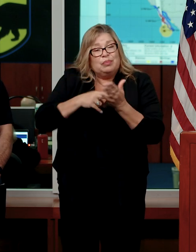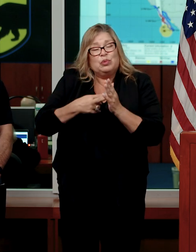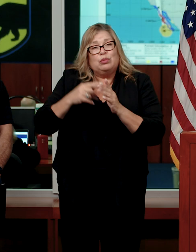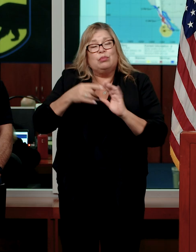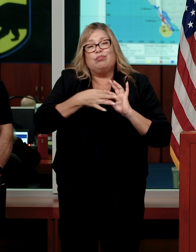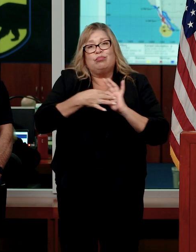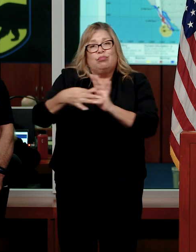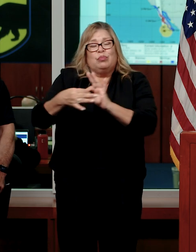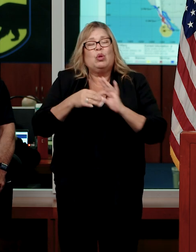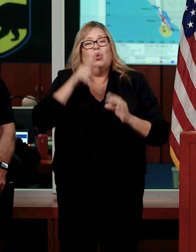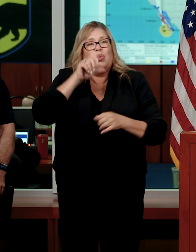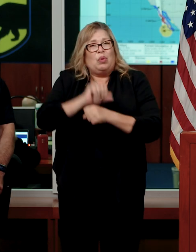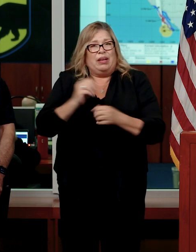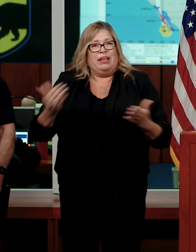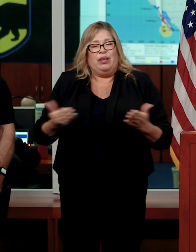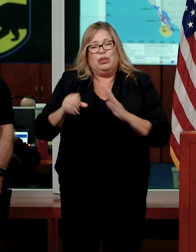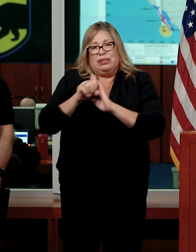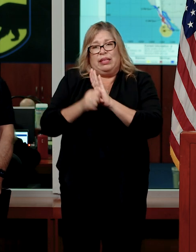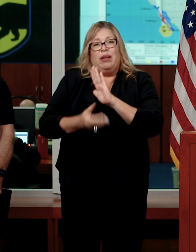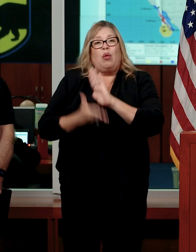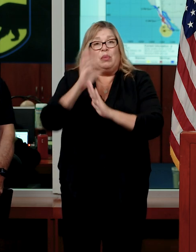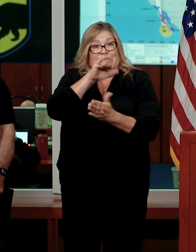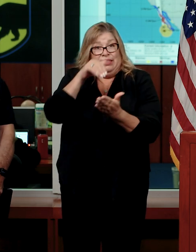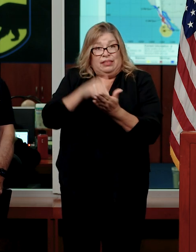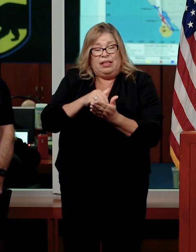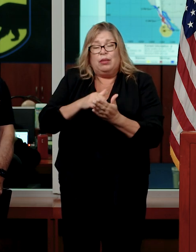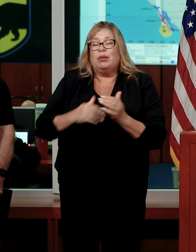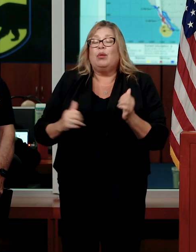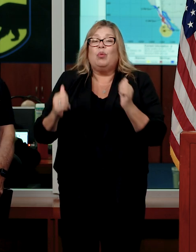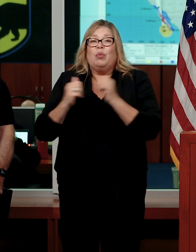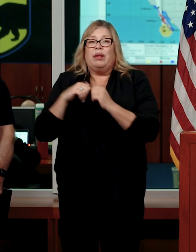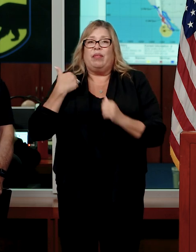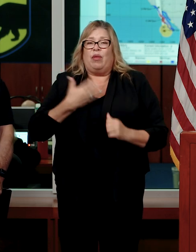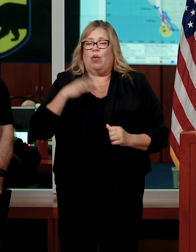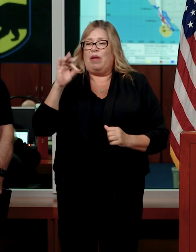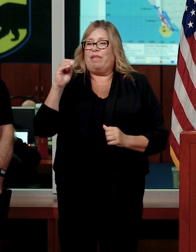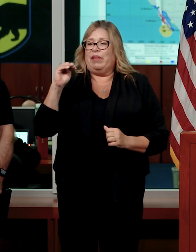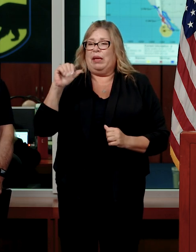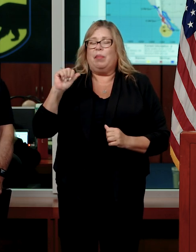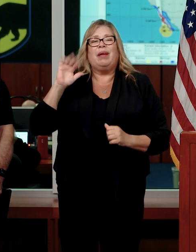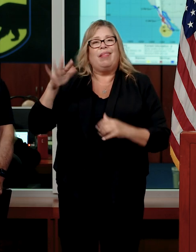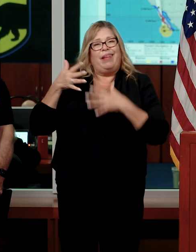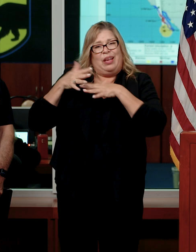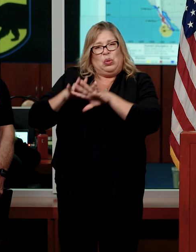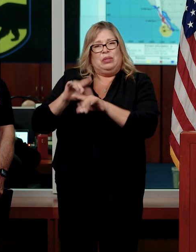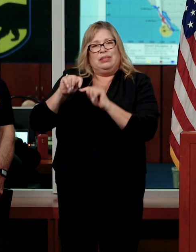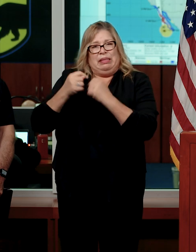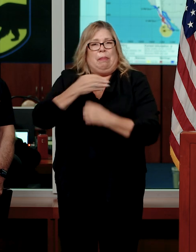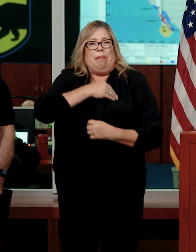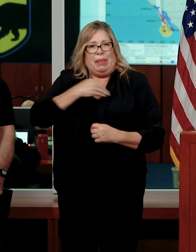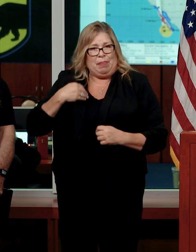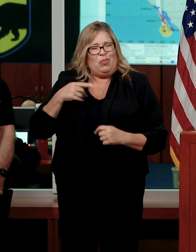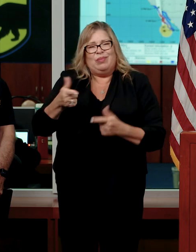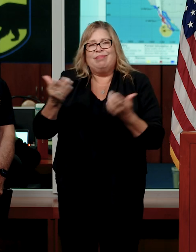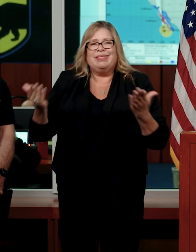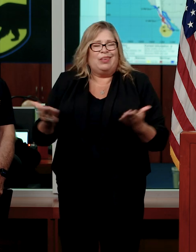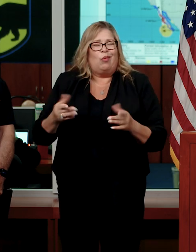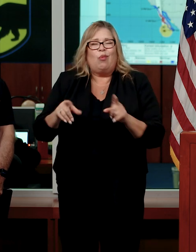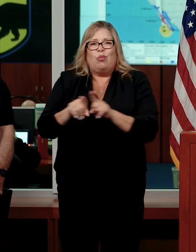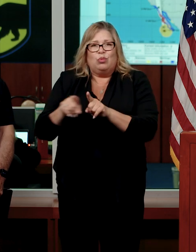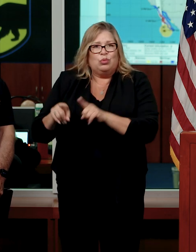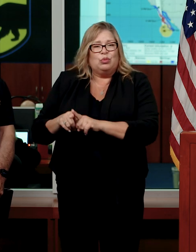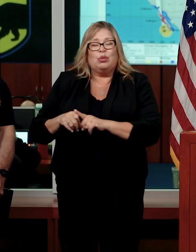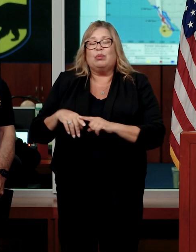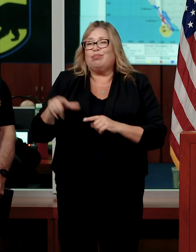state operations center, along with our FEMA integration team member. They are here also working.